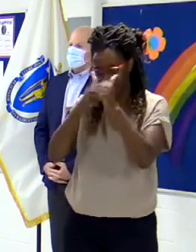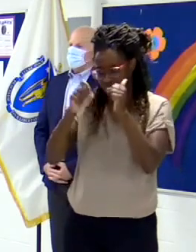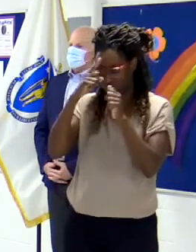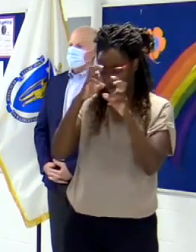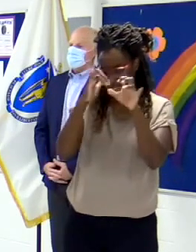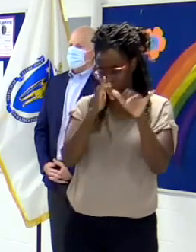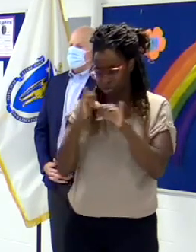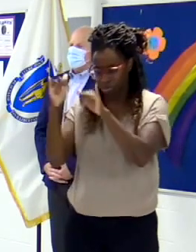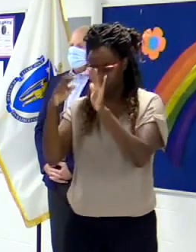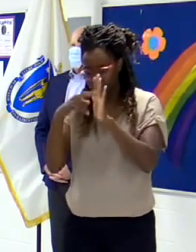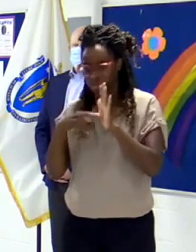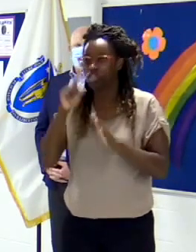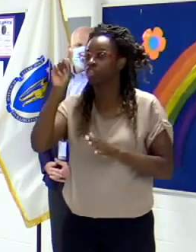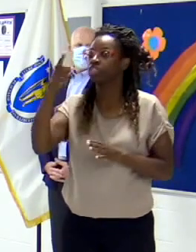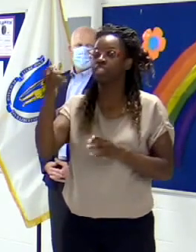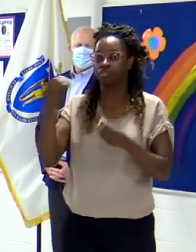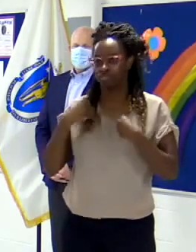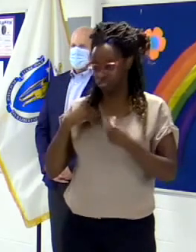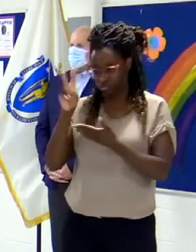weeks to figure that out.